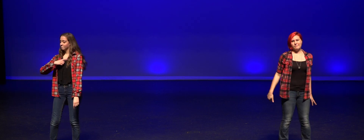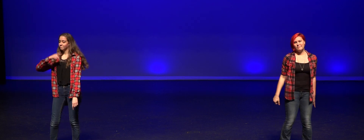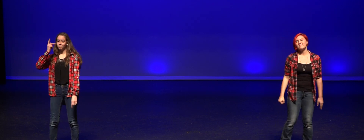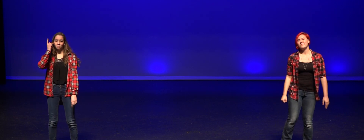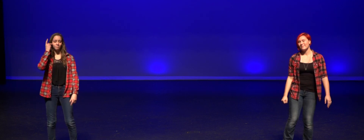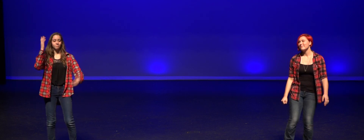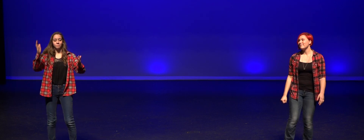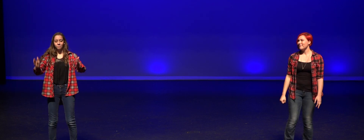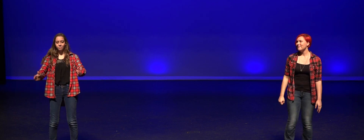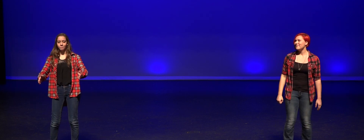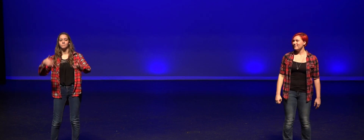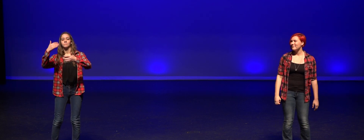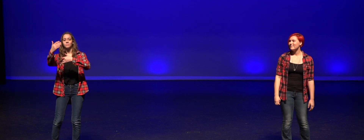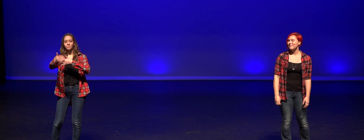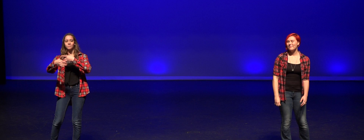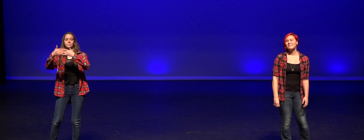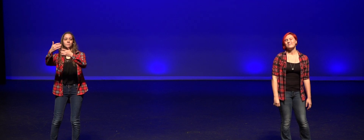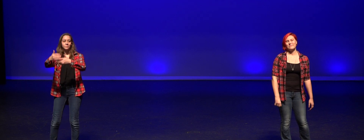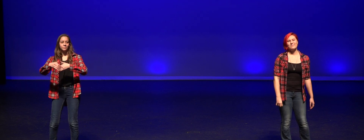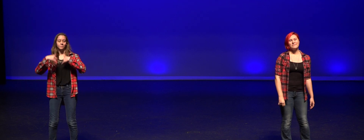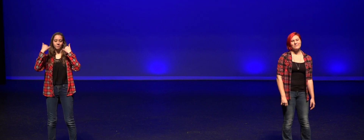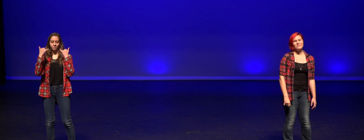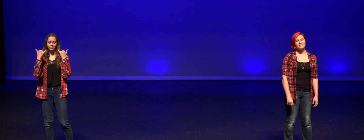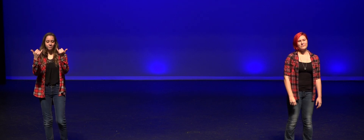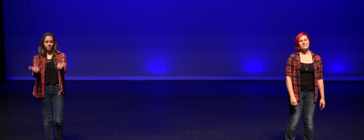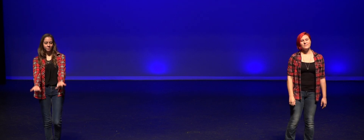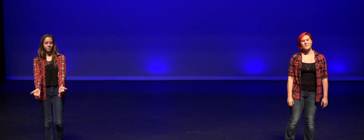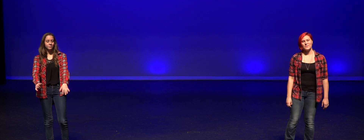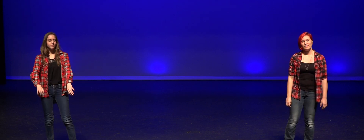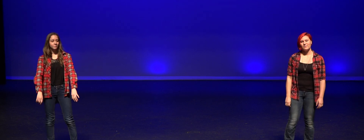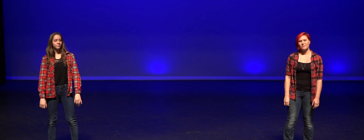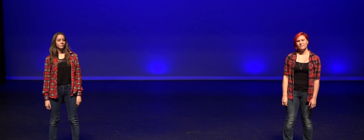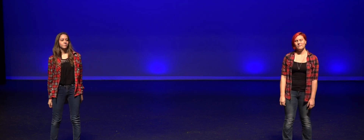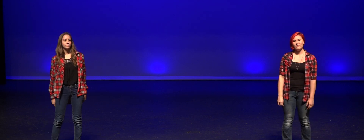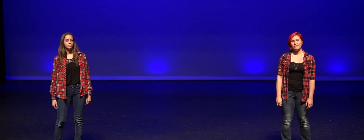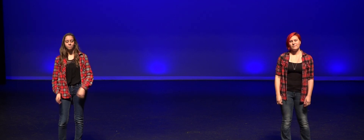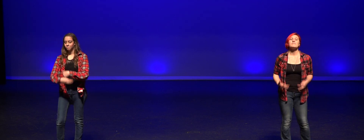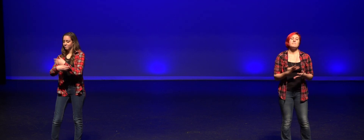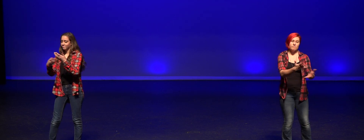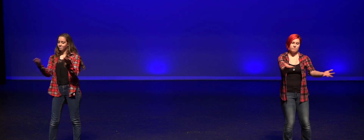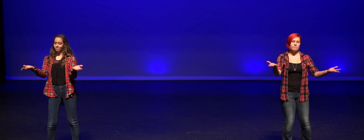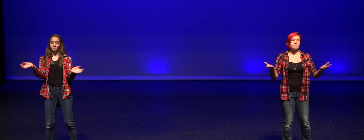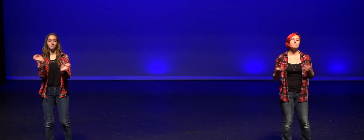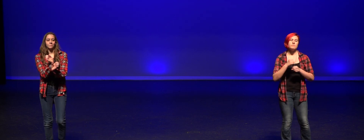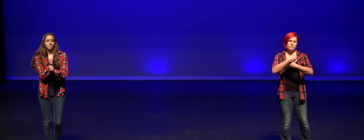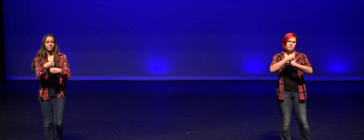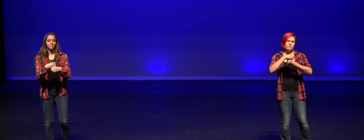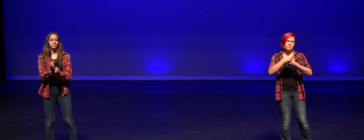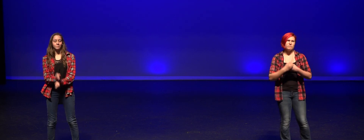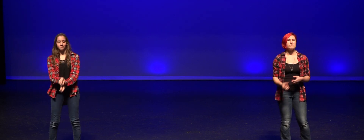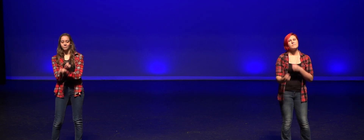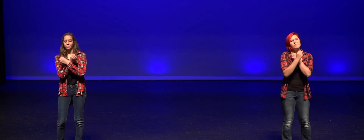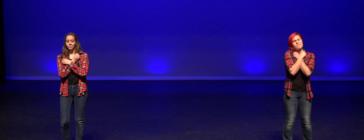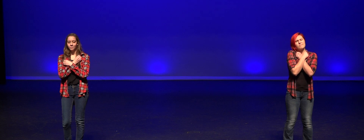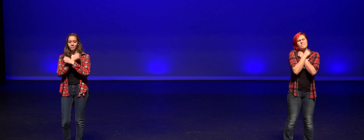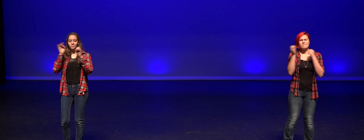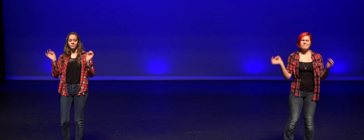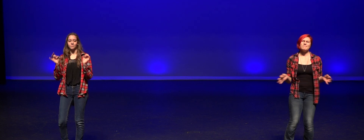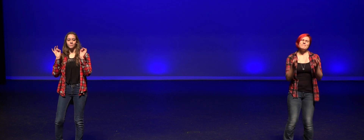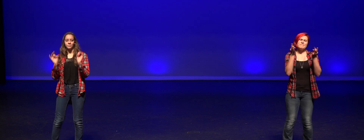I saw people marching in the streets today You know we are made up of love and